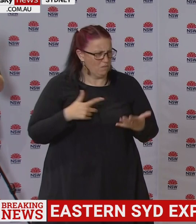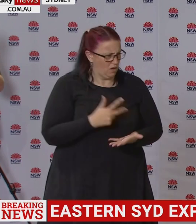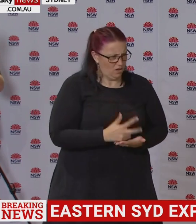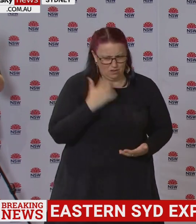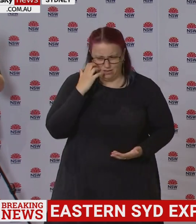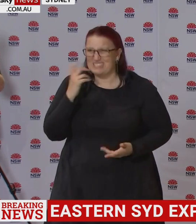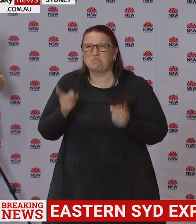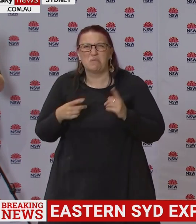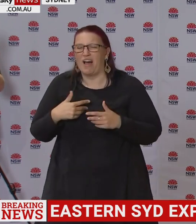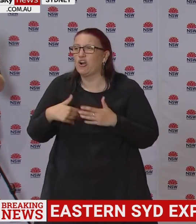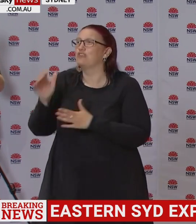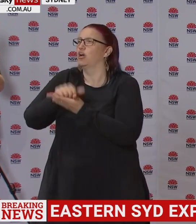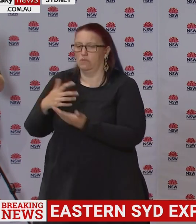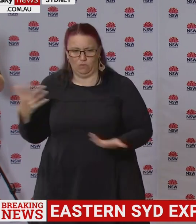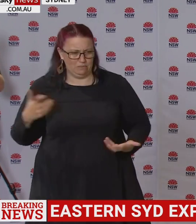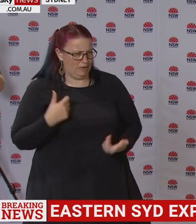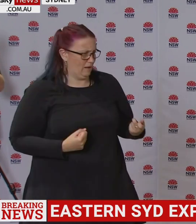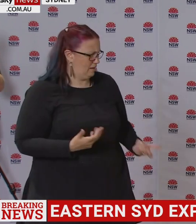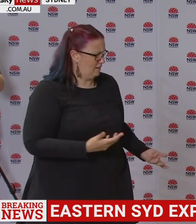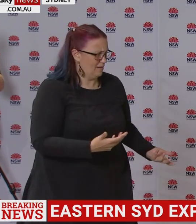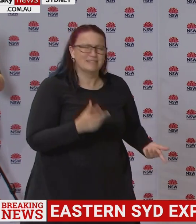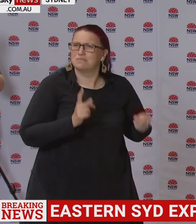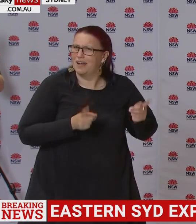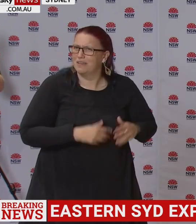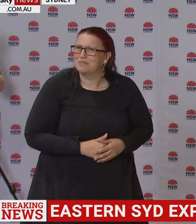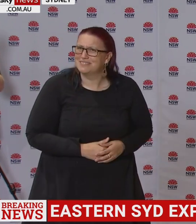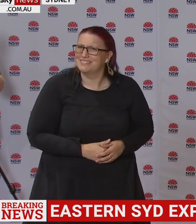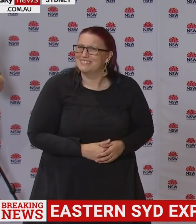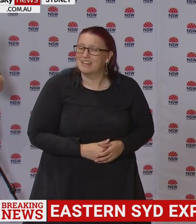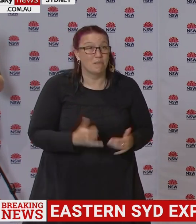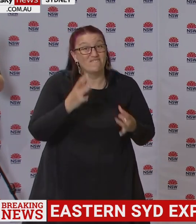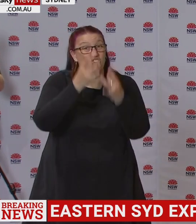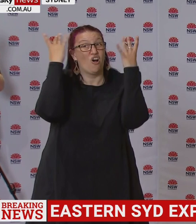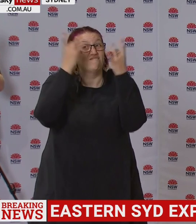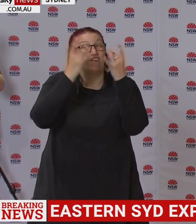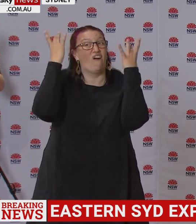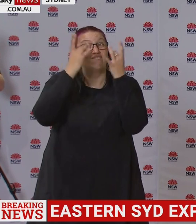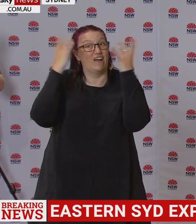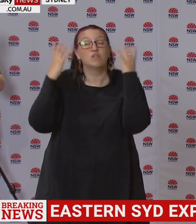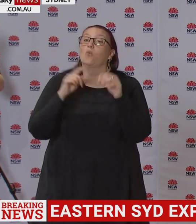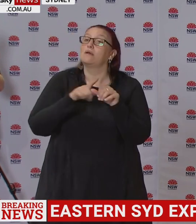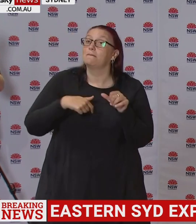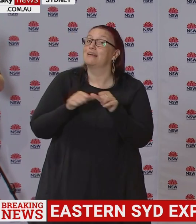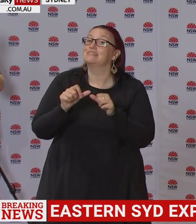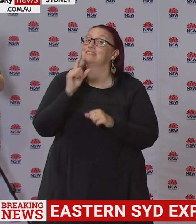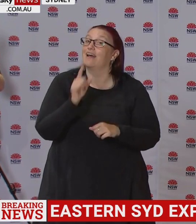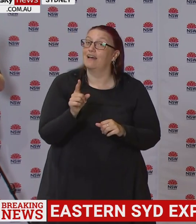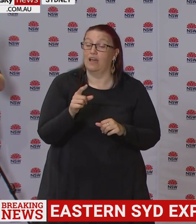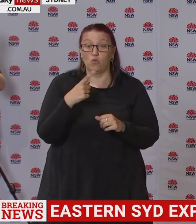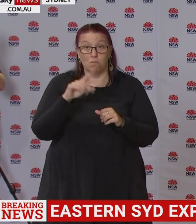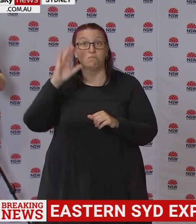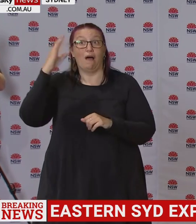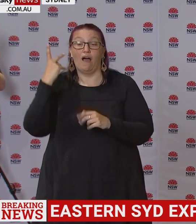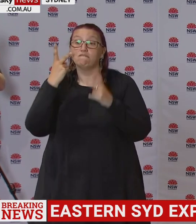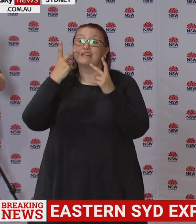Struggle to find the car sometimes, but anyway. So I think it's a case of just being extra cautious. If you've actually been in the general vicinity of